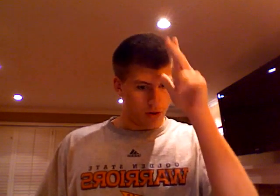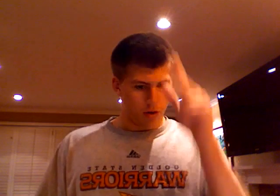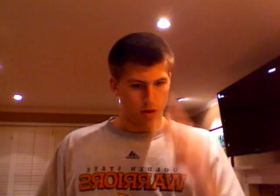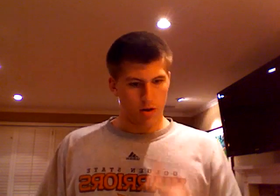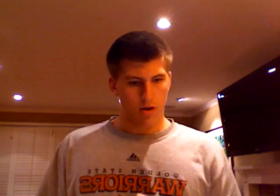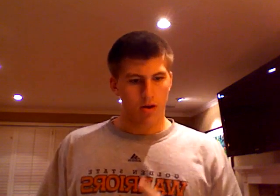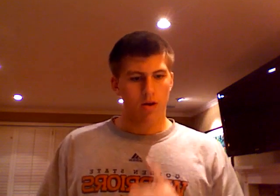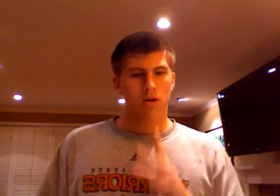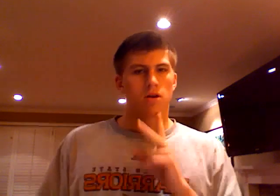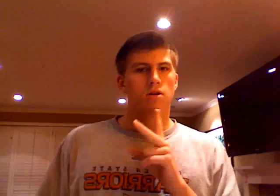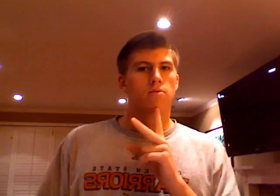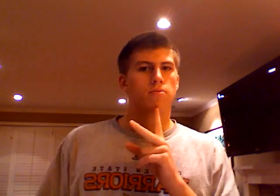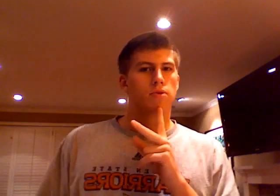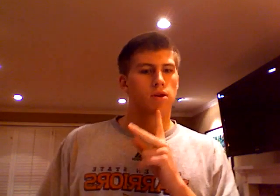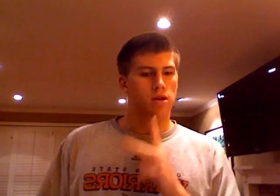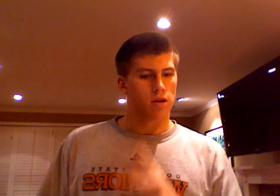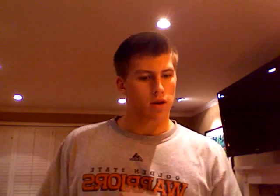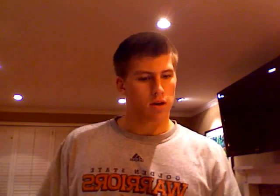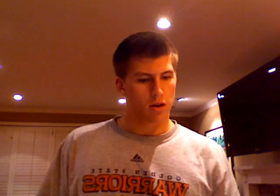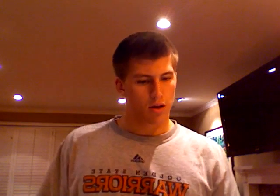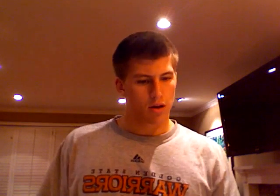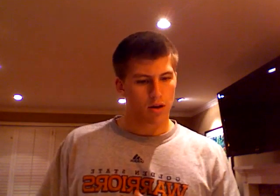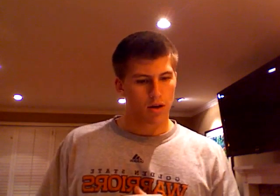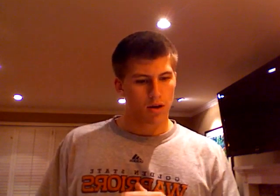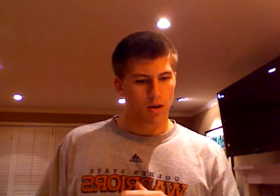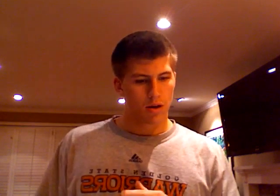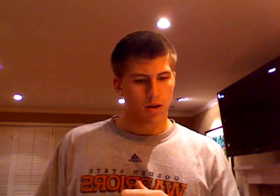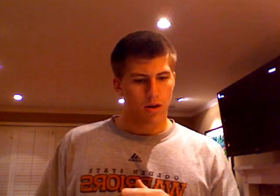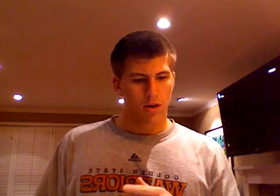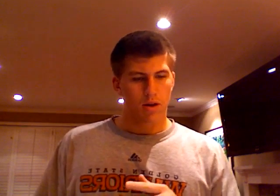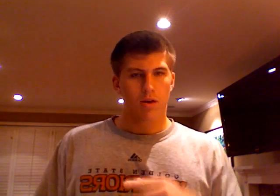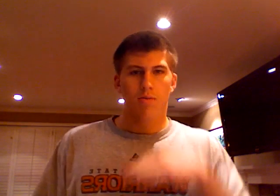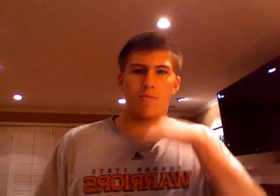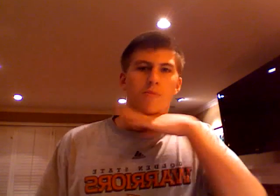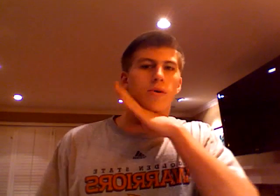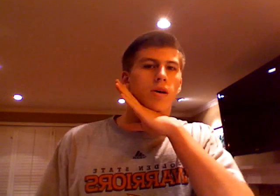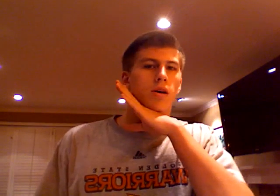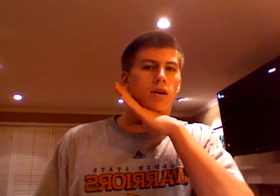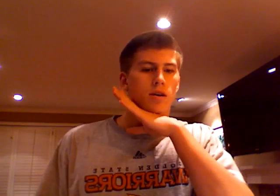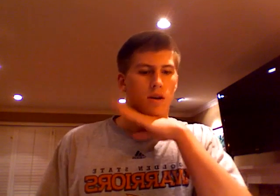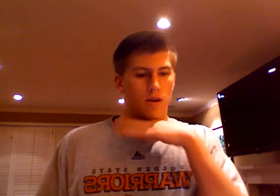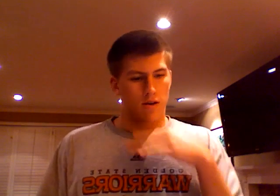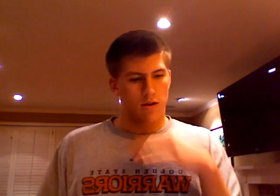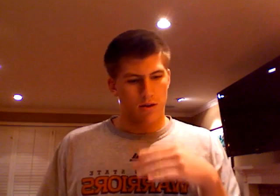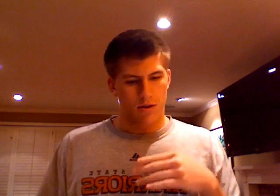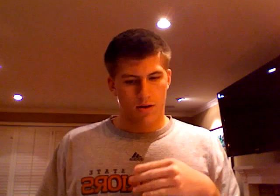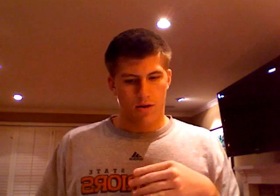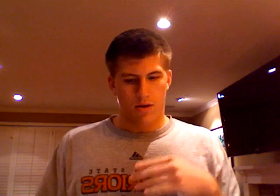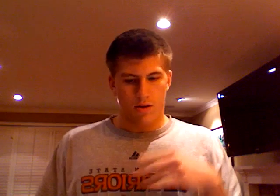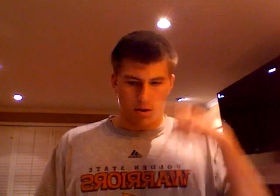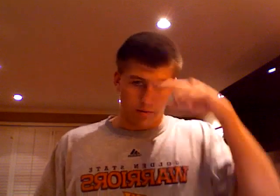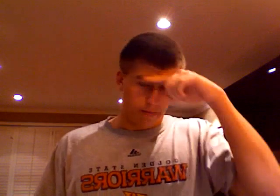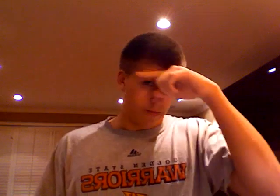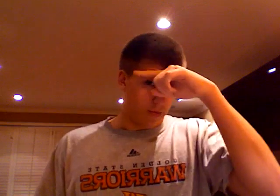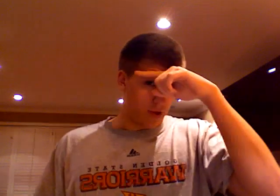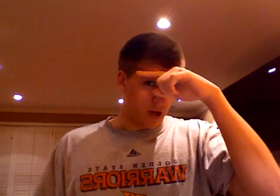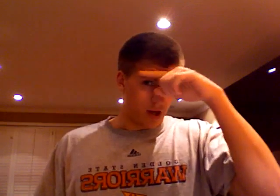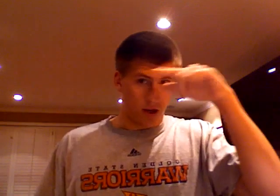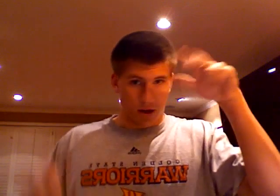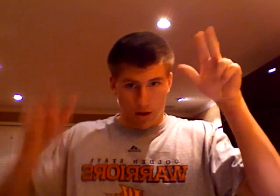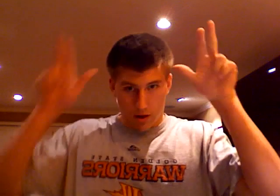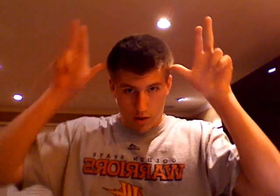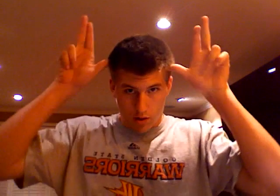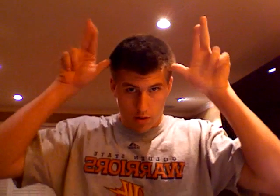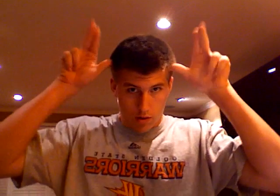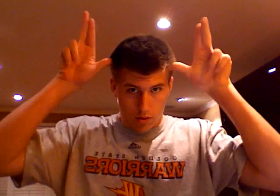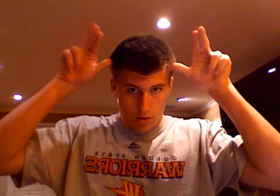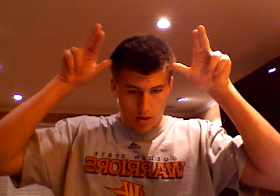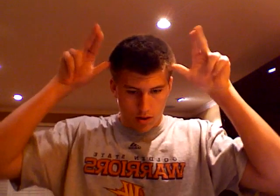pink... ... pig... ... black... horse,